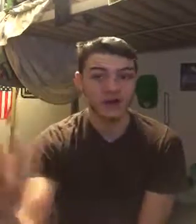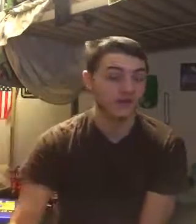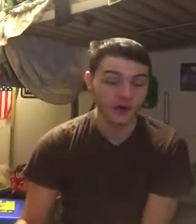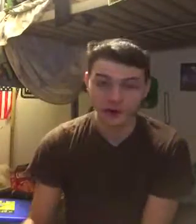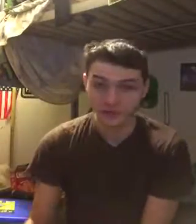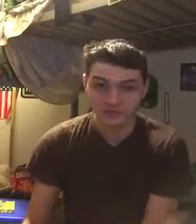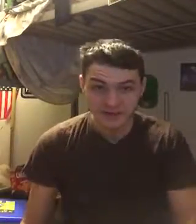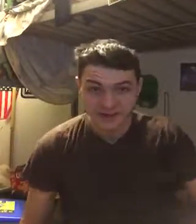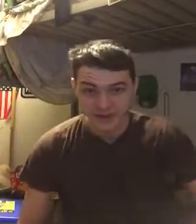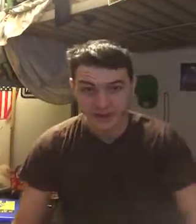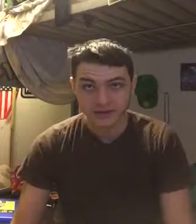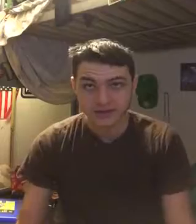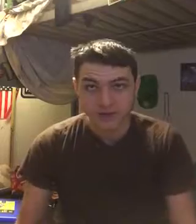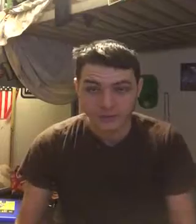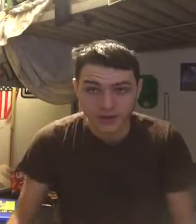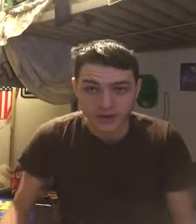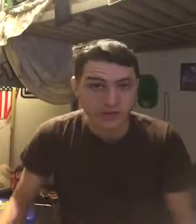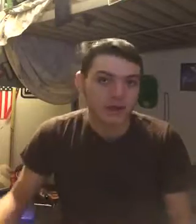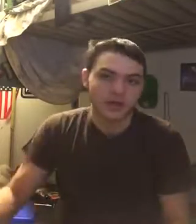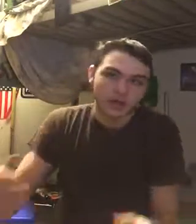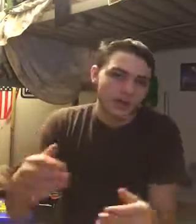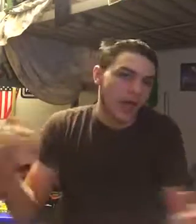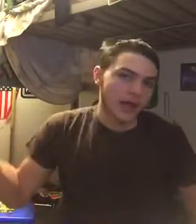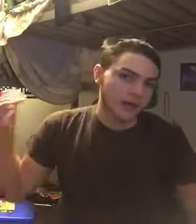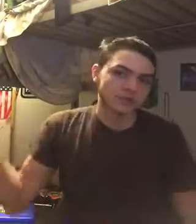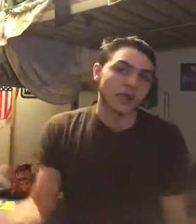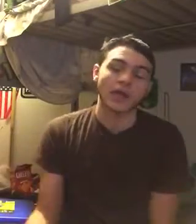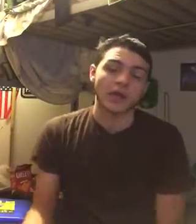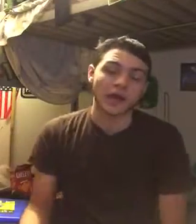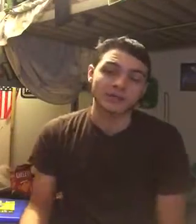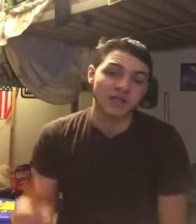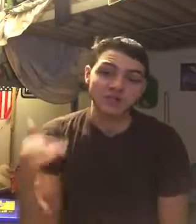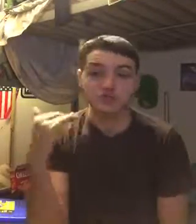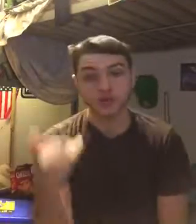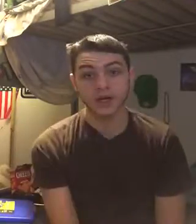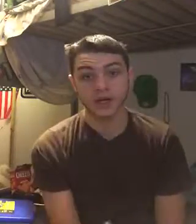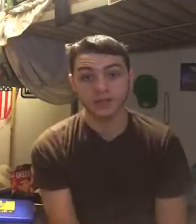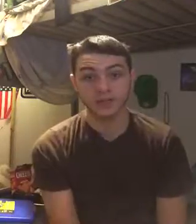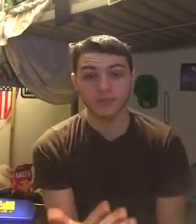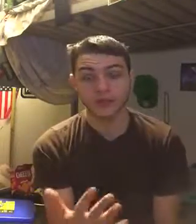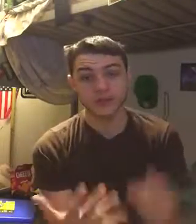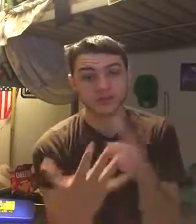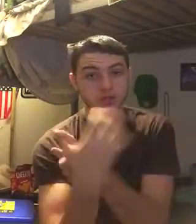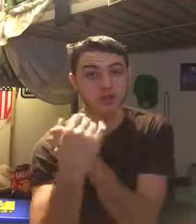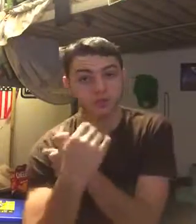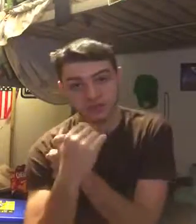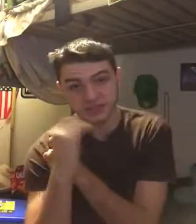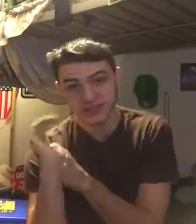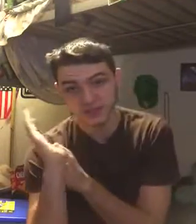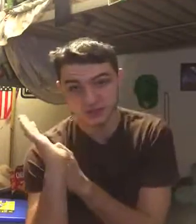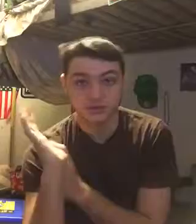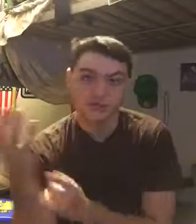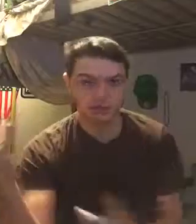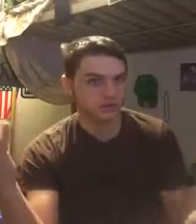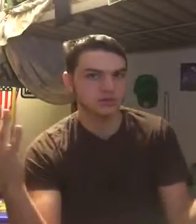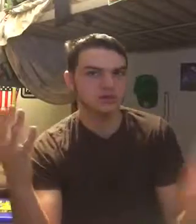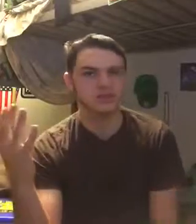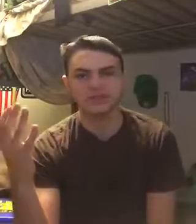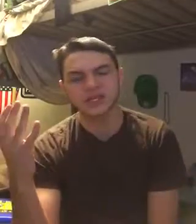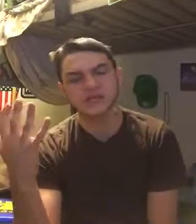Frank Warsman lining the scoreboard up and I'm saying trade him because Jacobi Bursette he's gonna